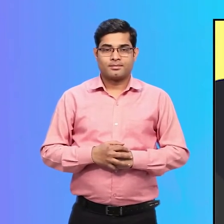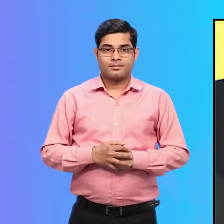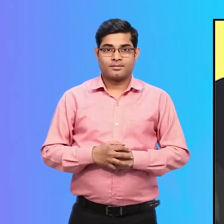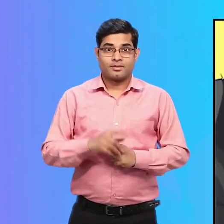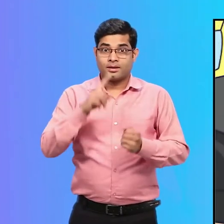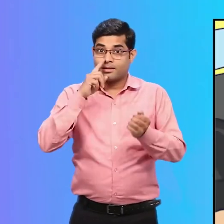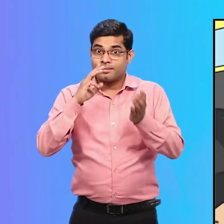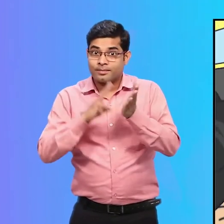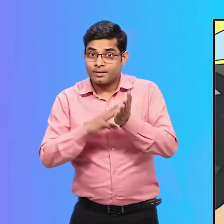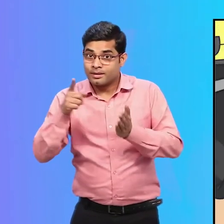Maya says,